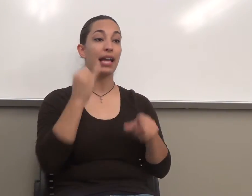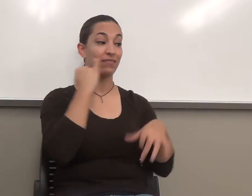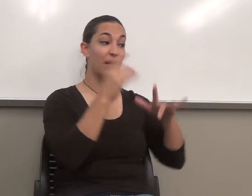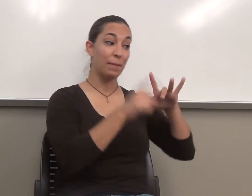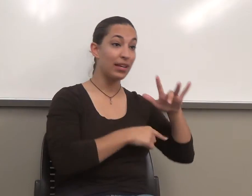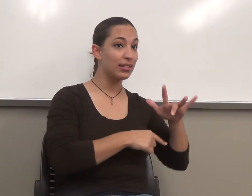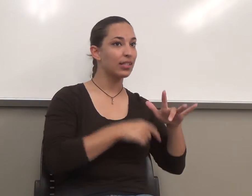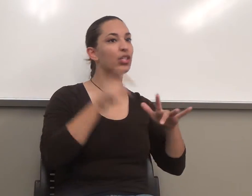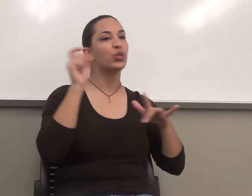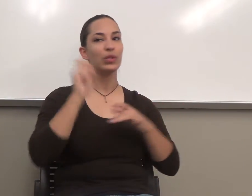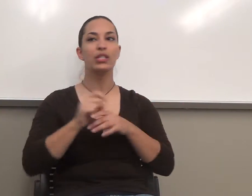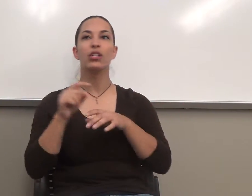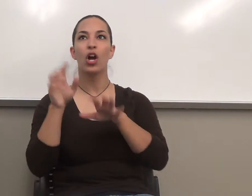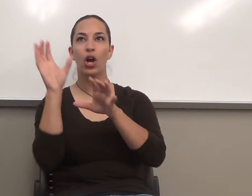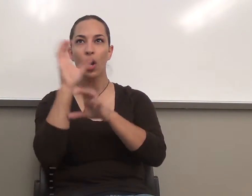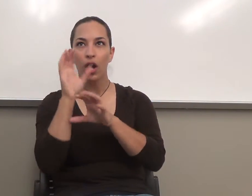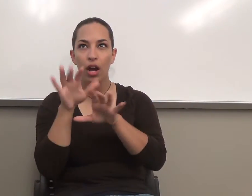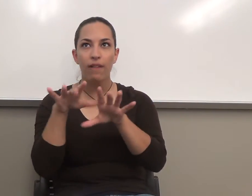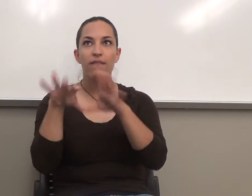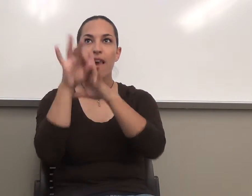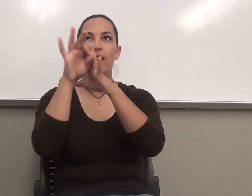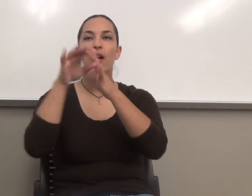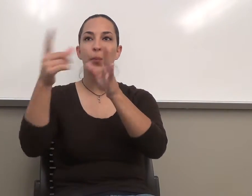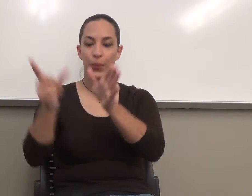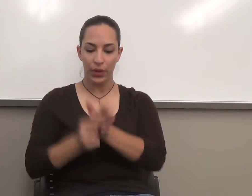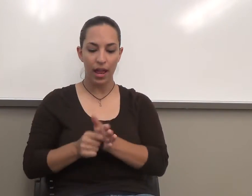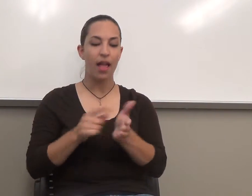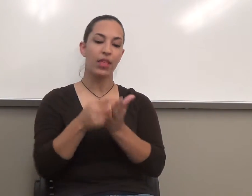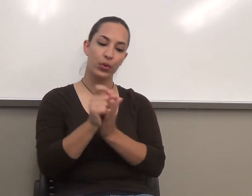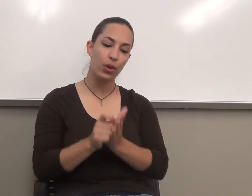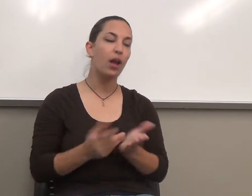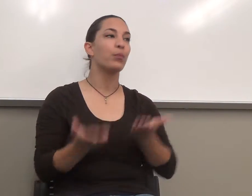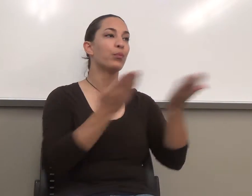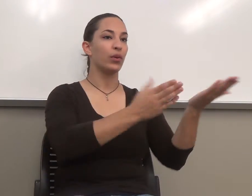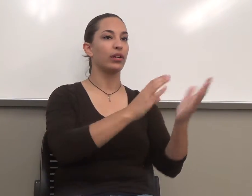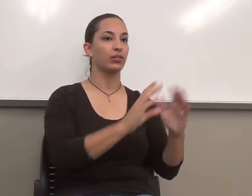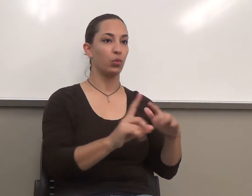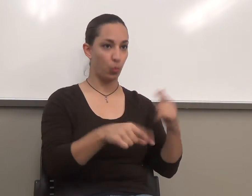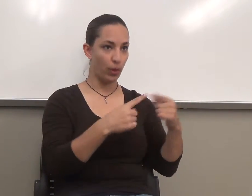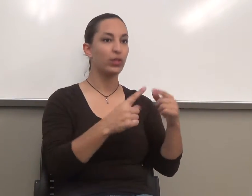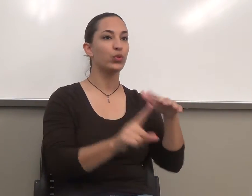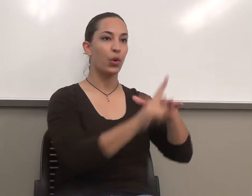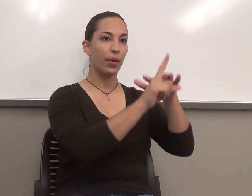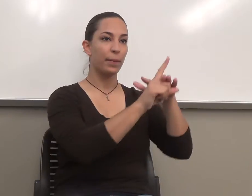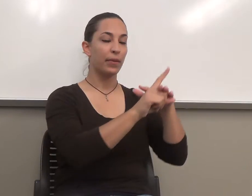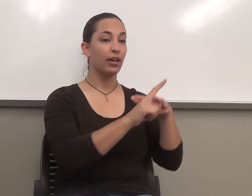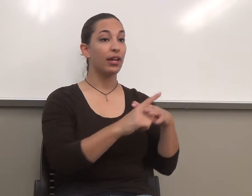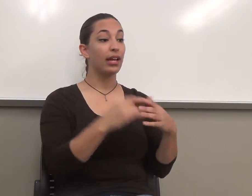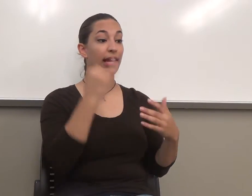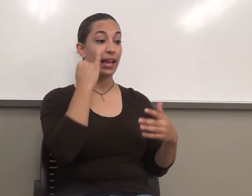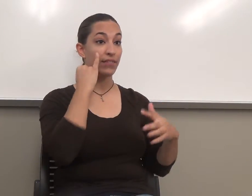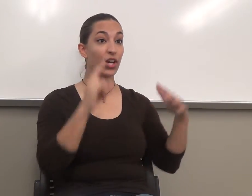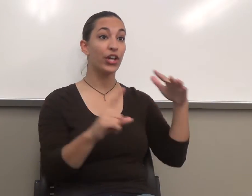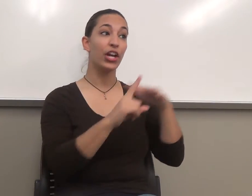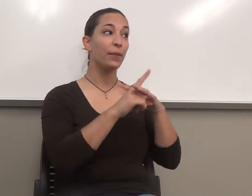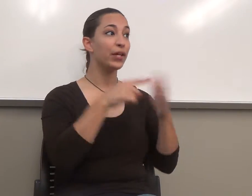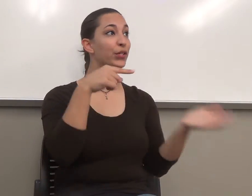and bring it with you to class. Because if you're here on the day it's due, it's due. If you don't have it,